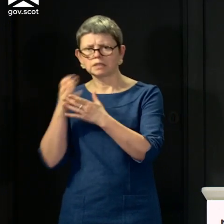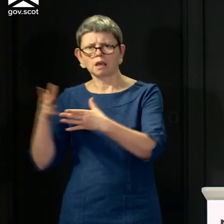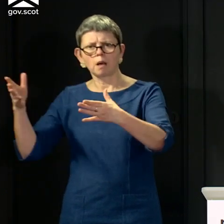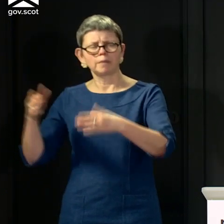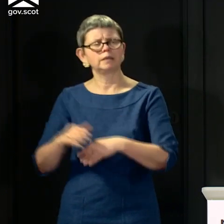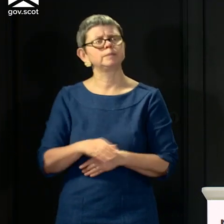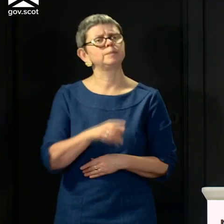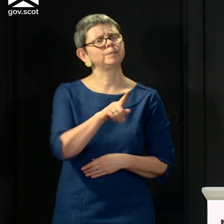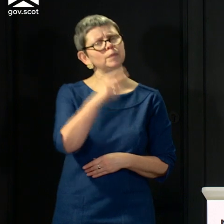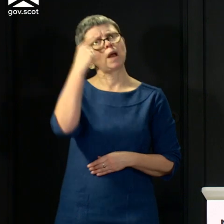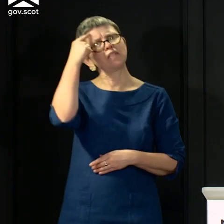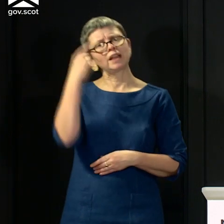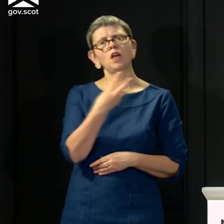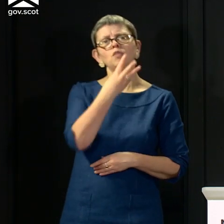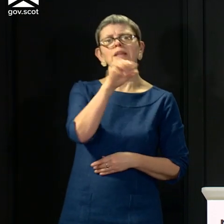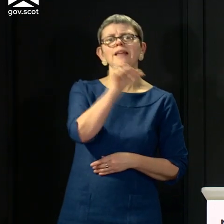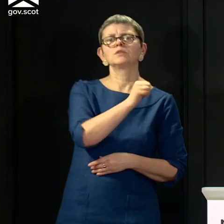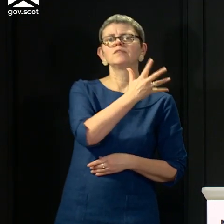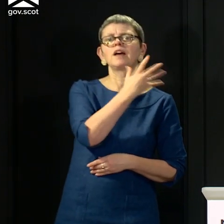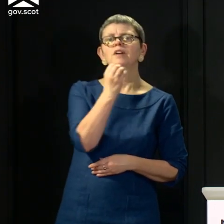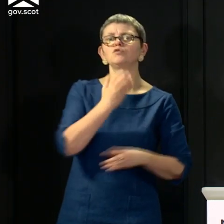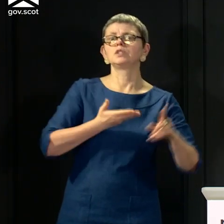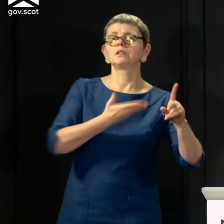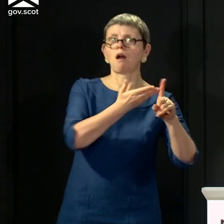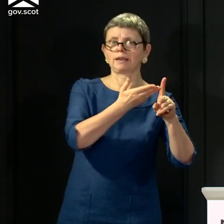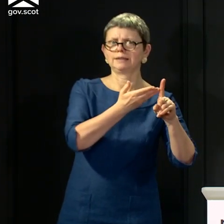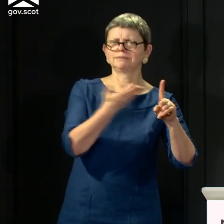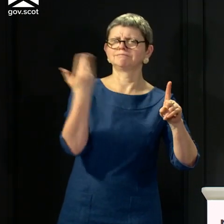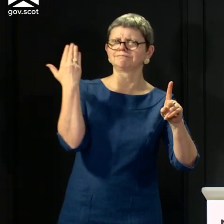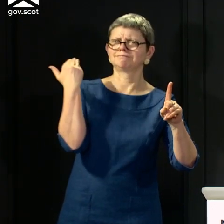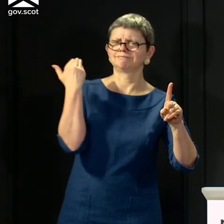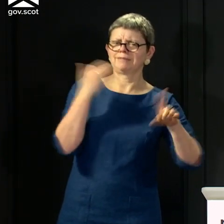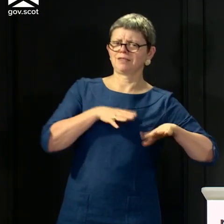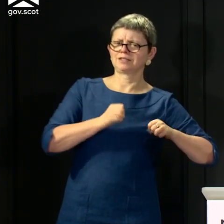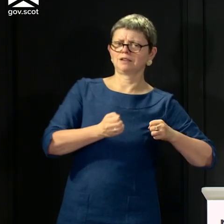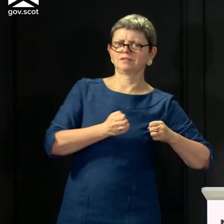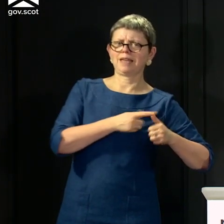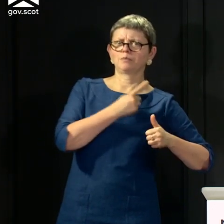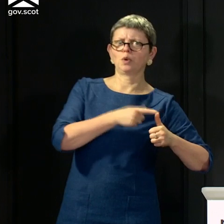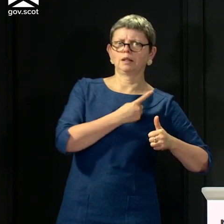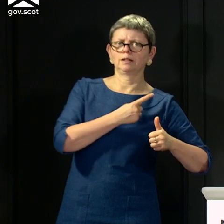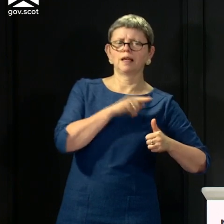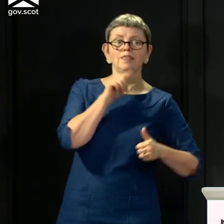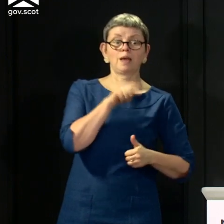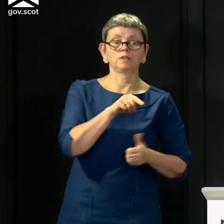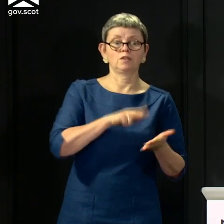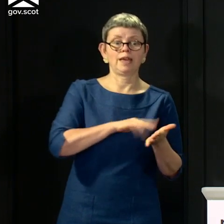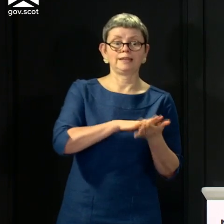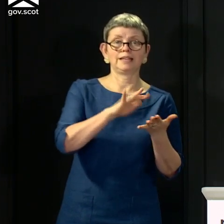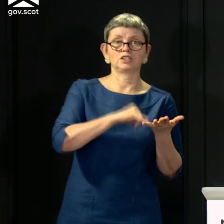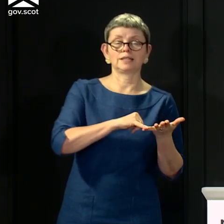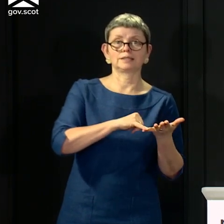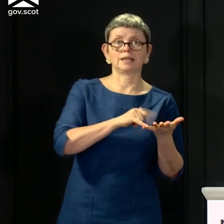setting the 3,500 target, which, remember, was for NHS labs. The equivalent in England was